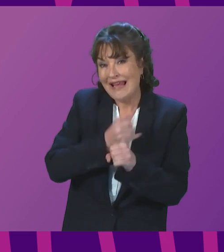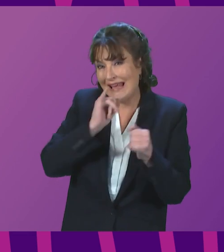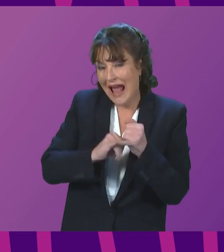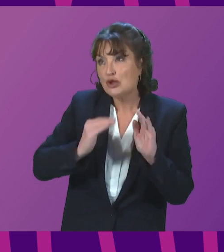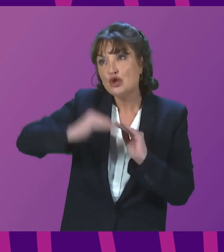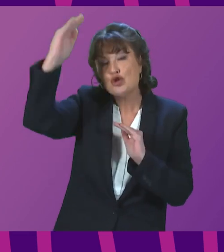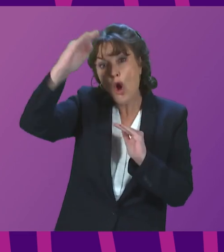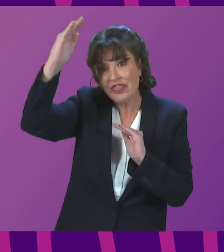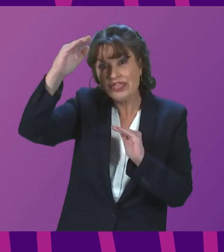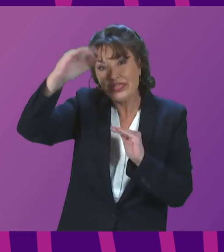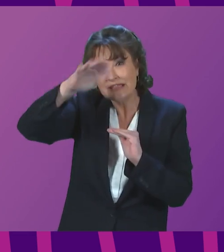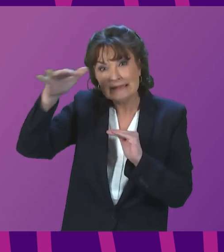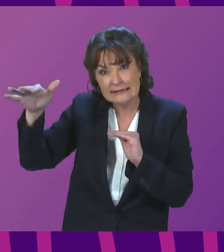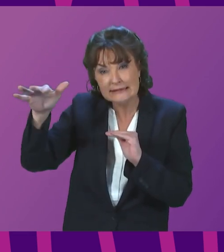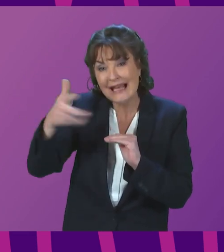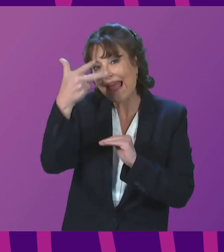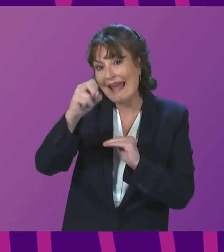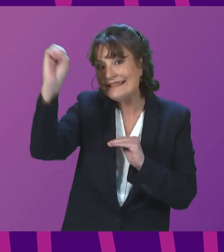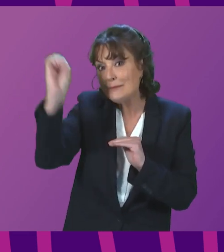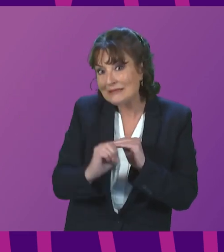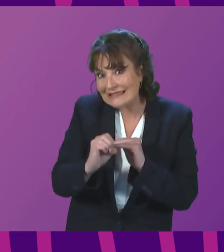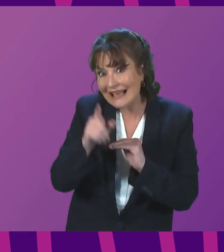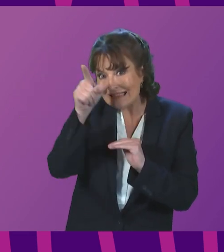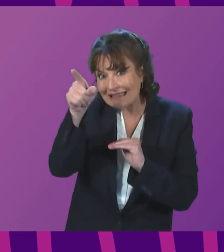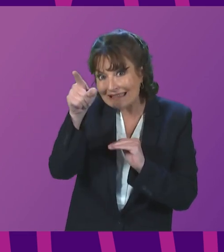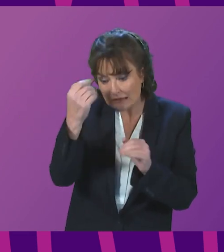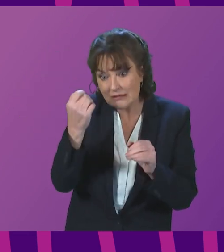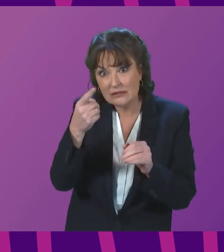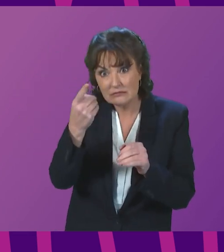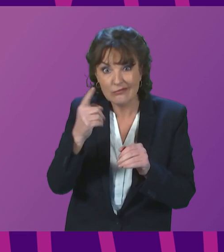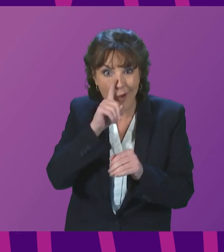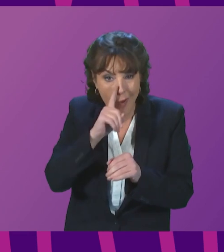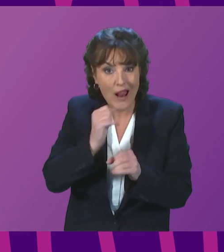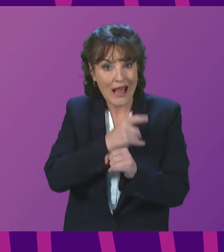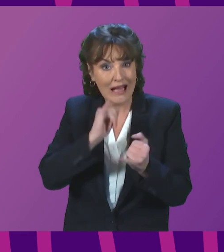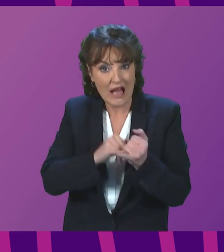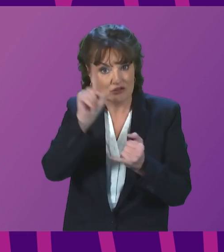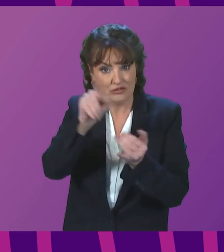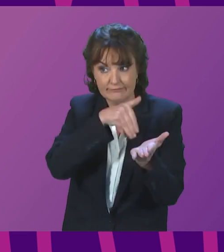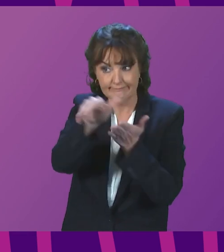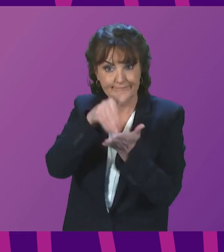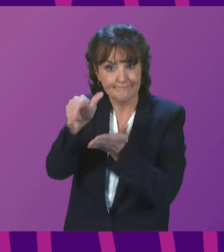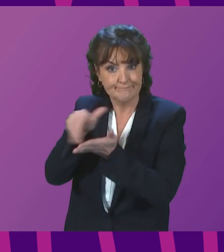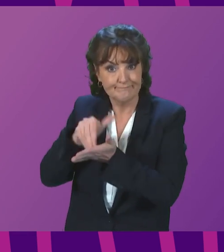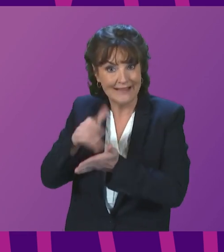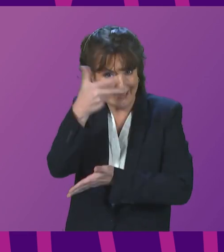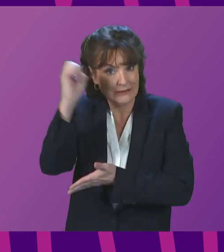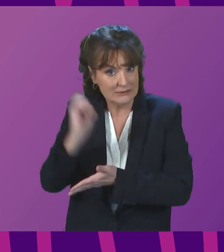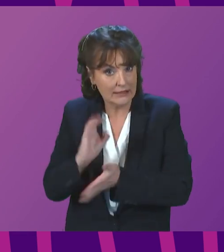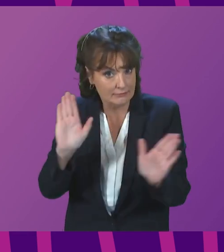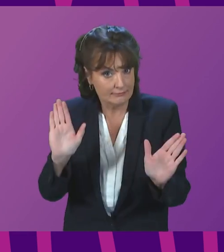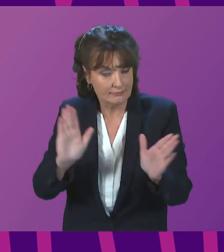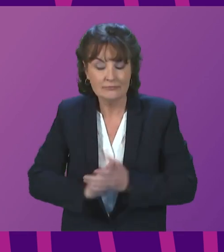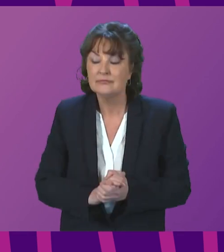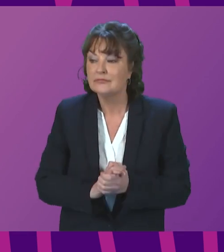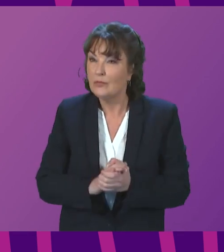production is already exported, a fact that I think it is important to bear in mind. It is, of course, the case